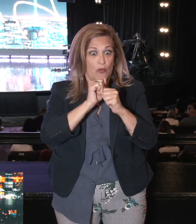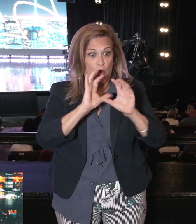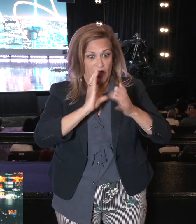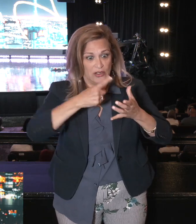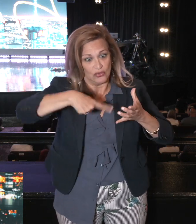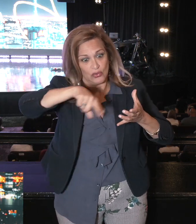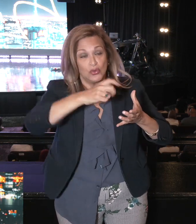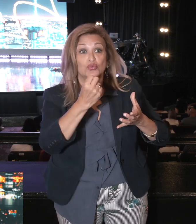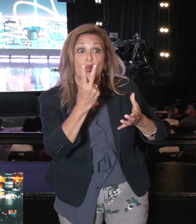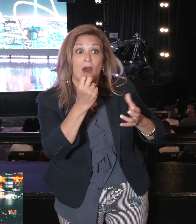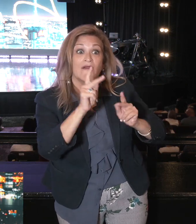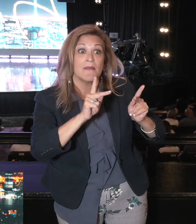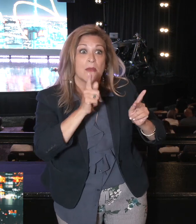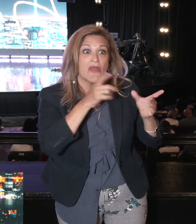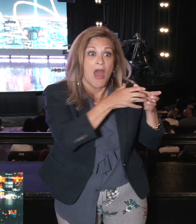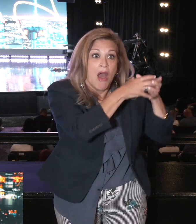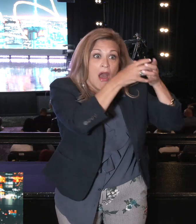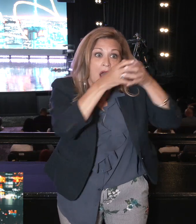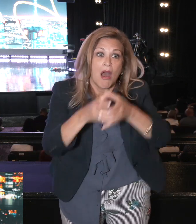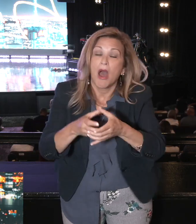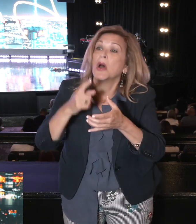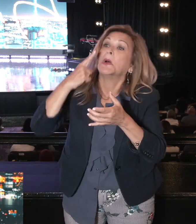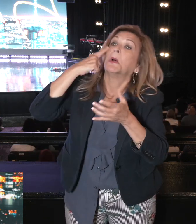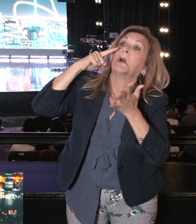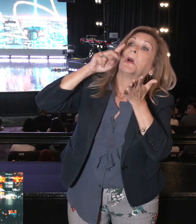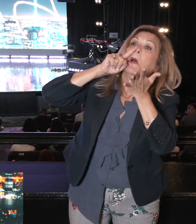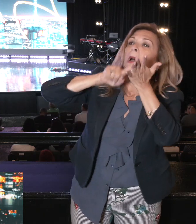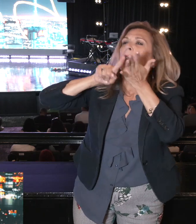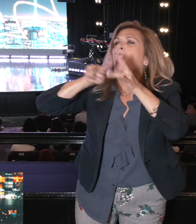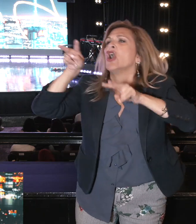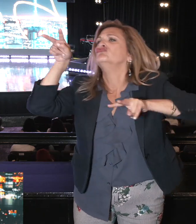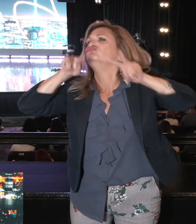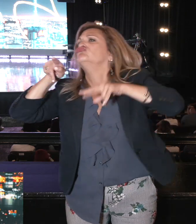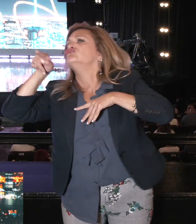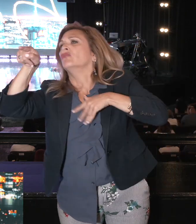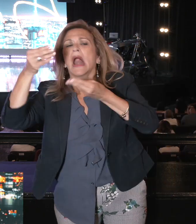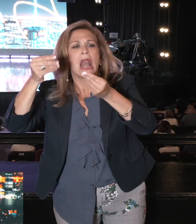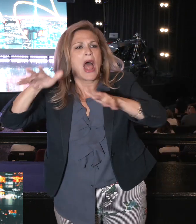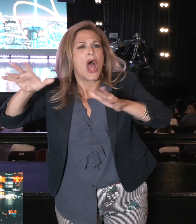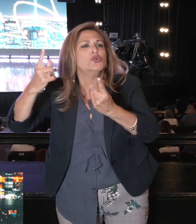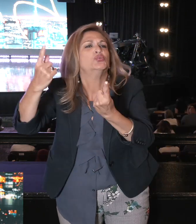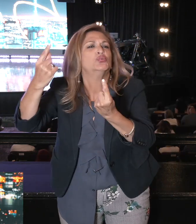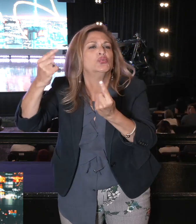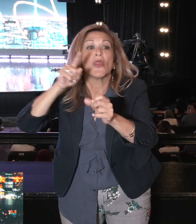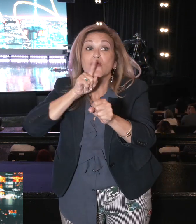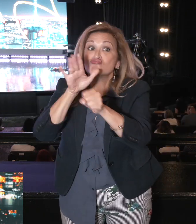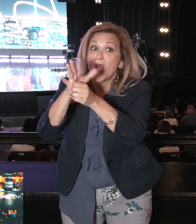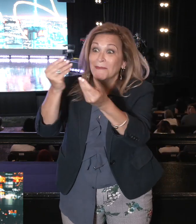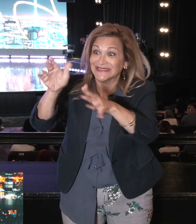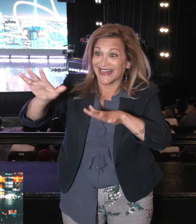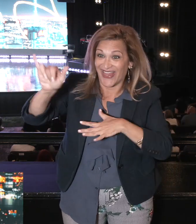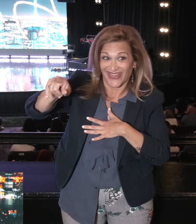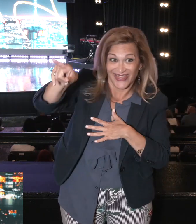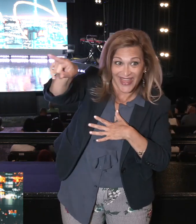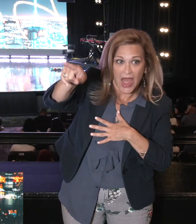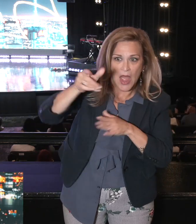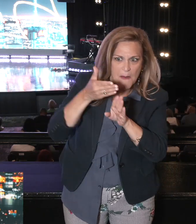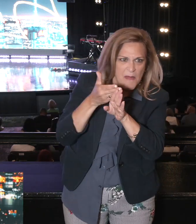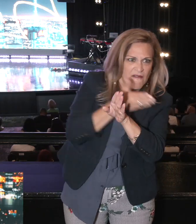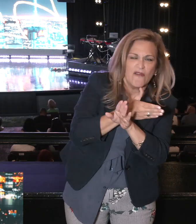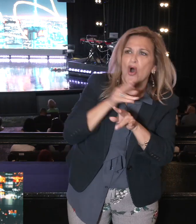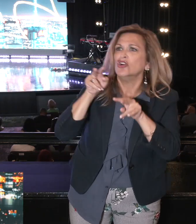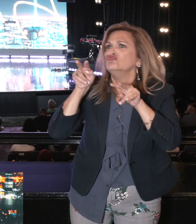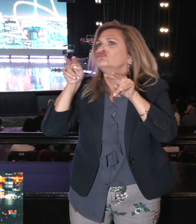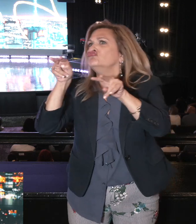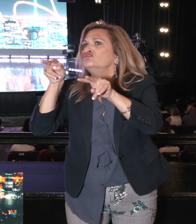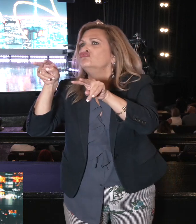see what the land was like that God promised them. God told him he was bringing them to the promised land. And actually, it wasn't so much that God wanted them